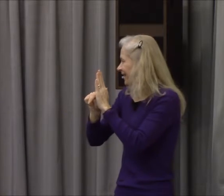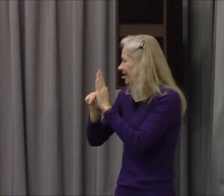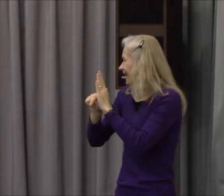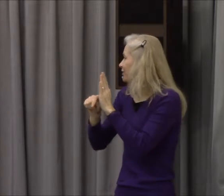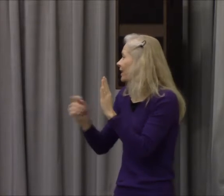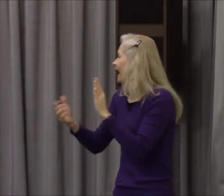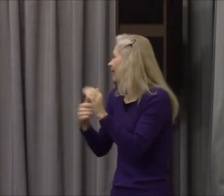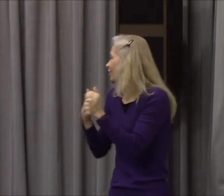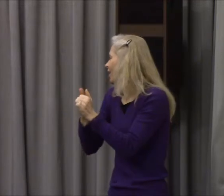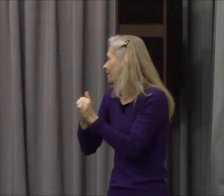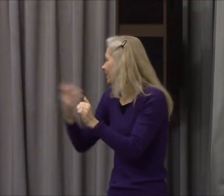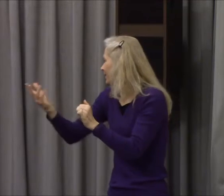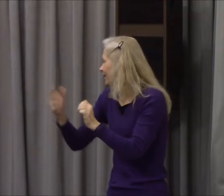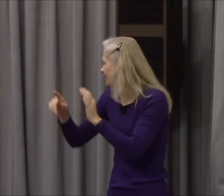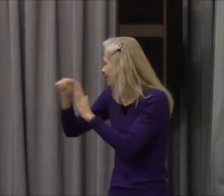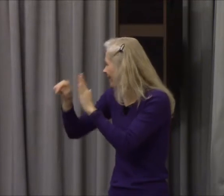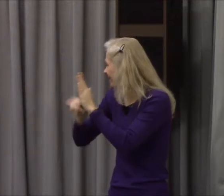That's all right. hadn't caught up anyway. Amen.